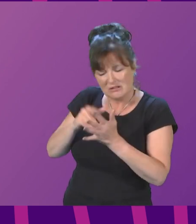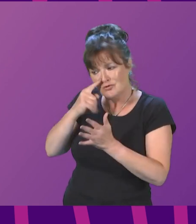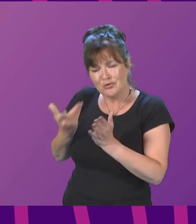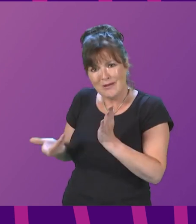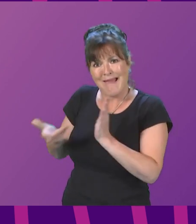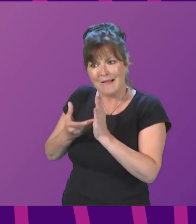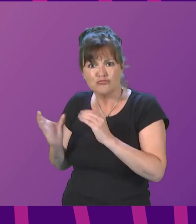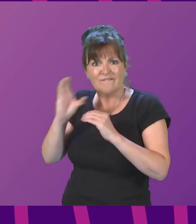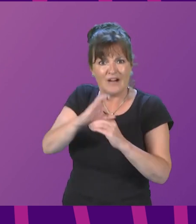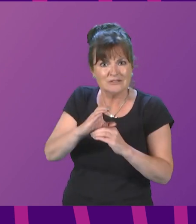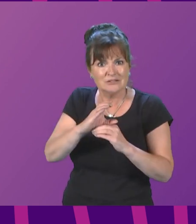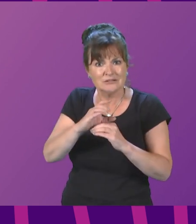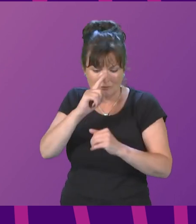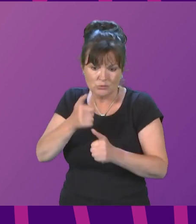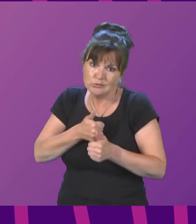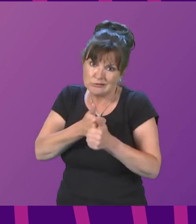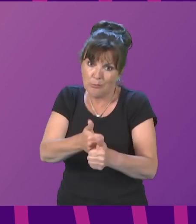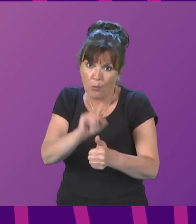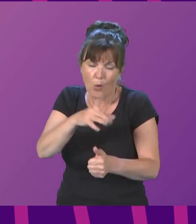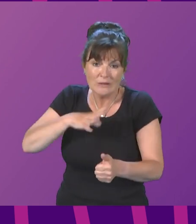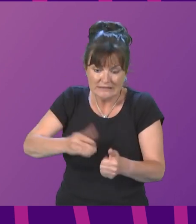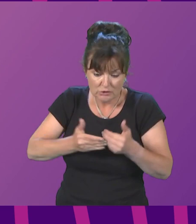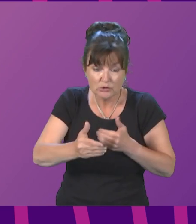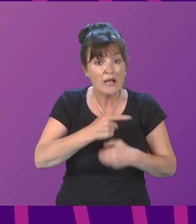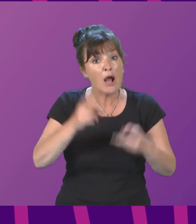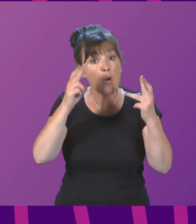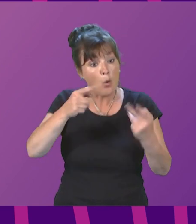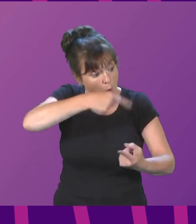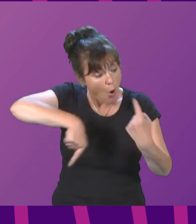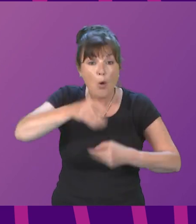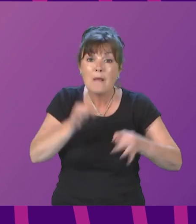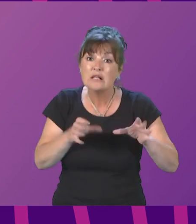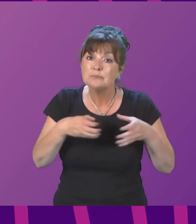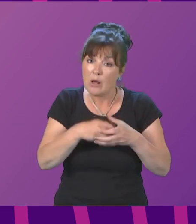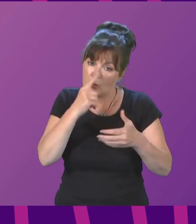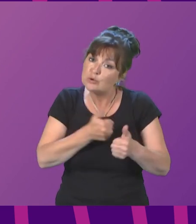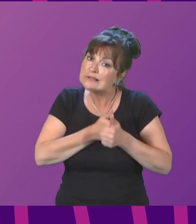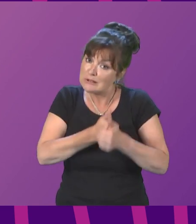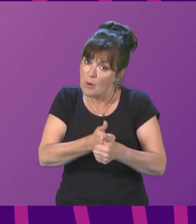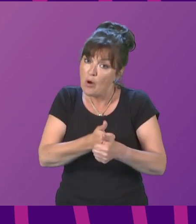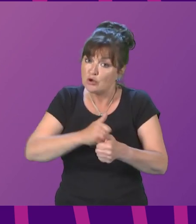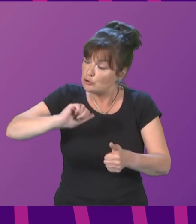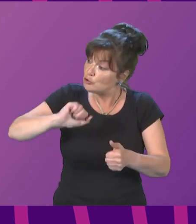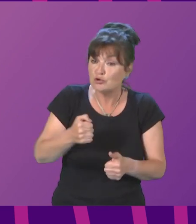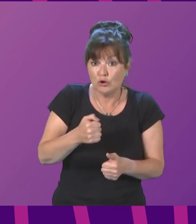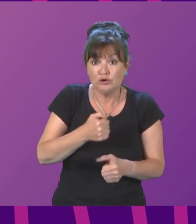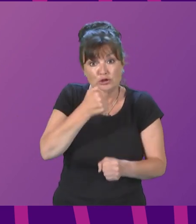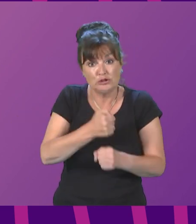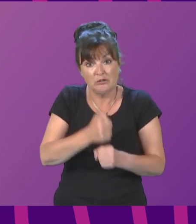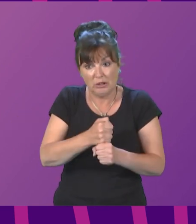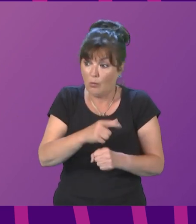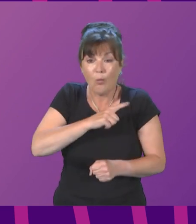I hope we will have the full support from parties across this chamber in doing so in the interests of the people of Scotland.